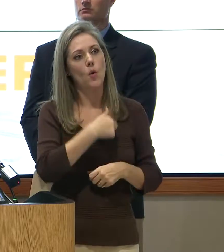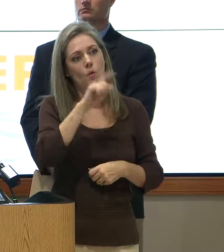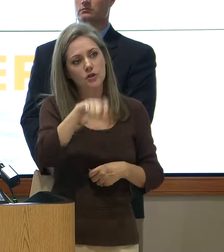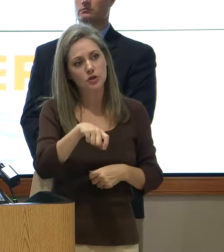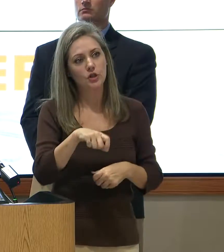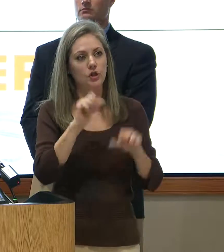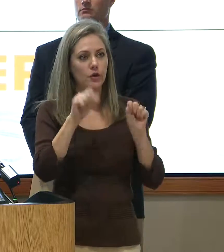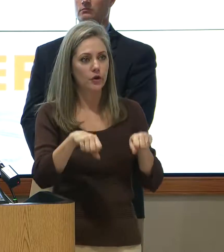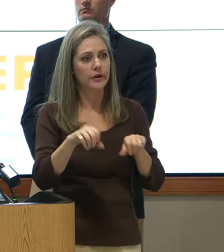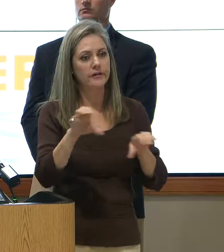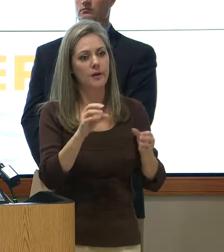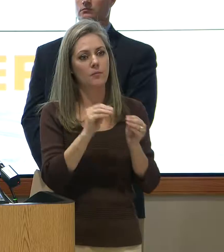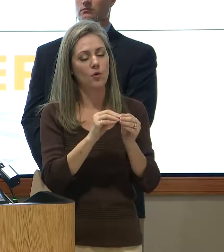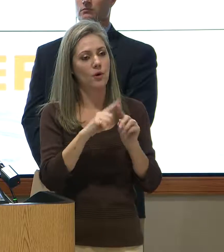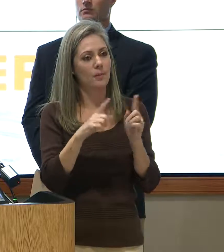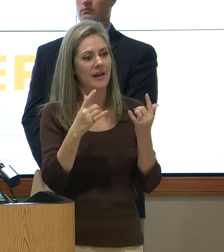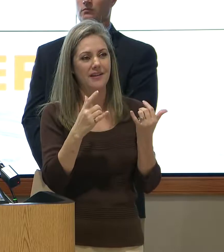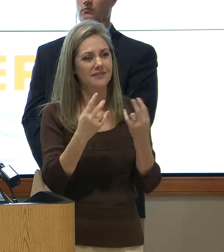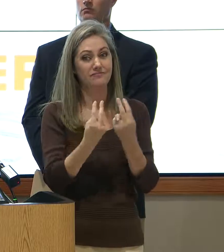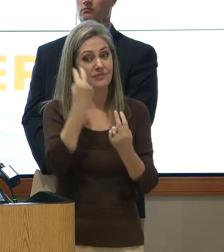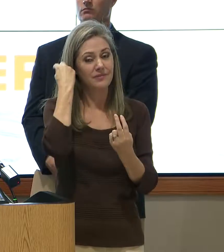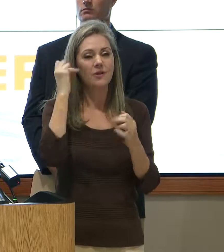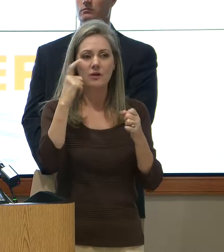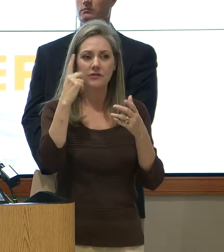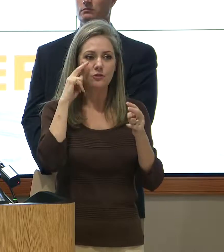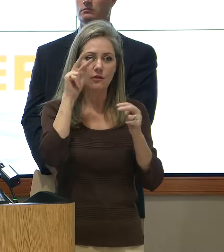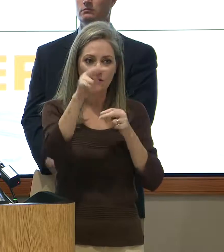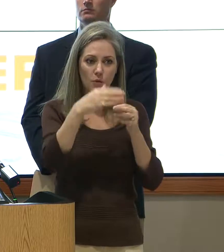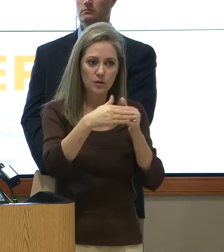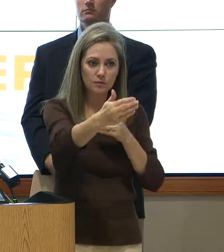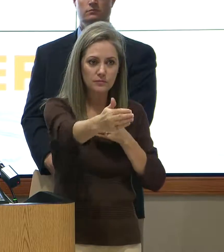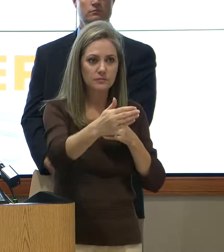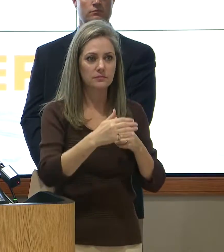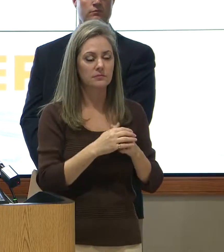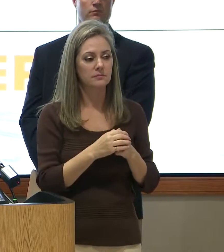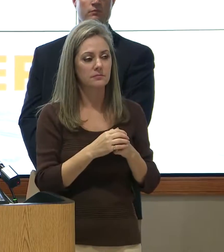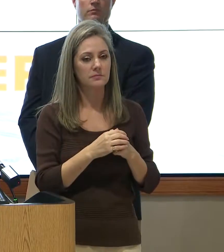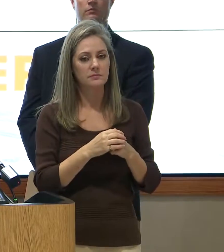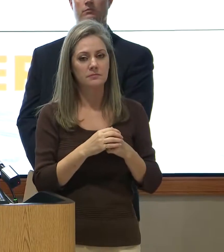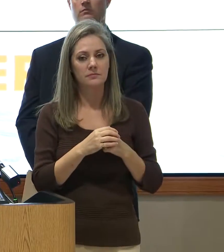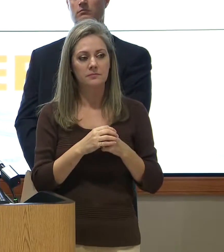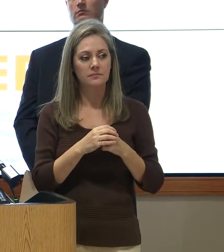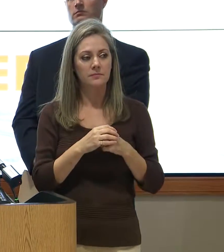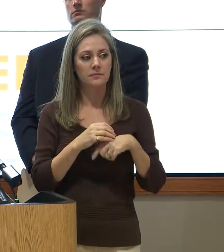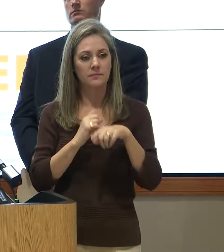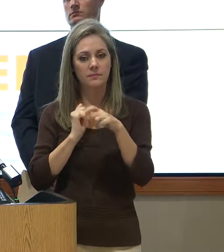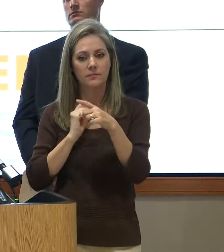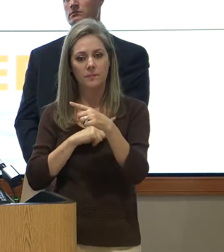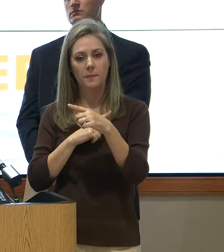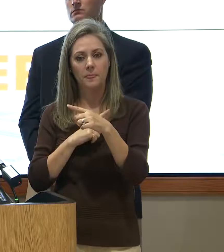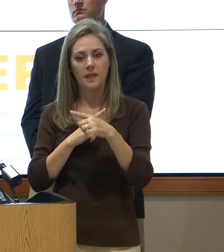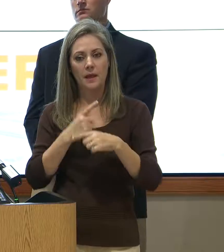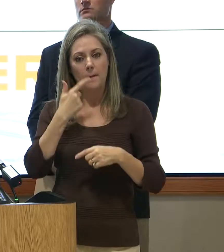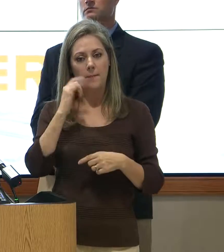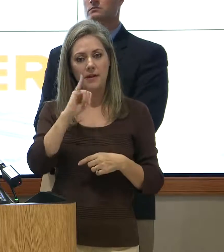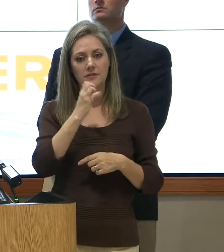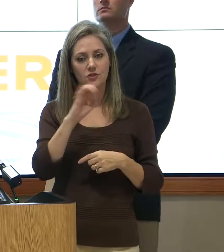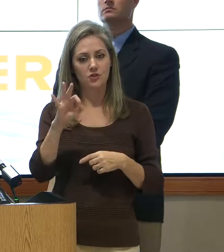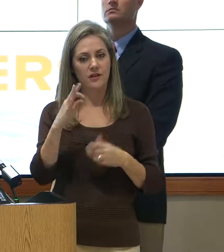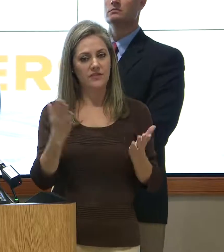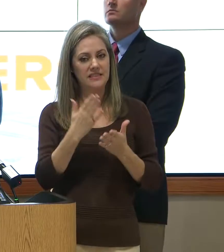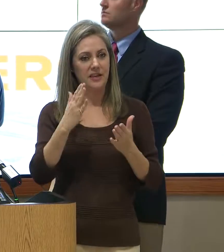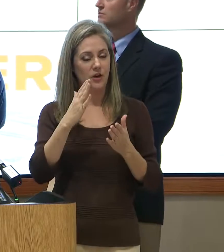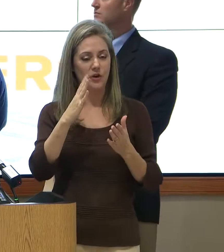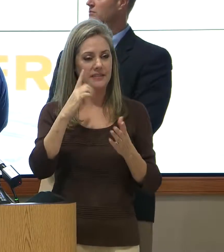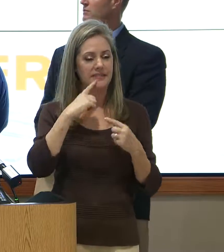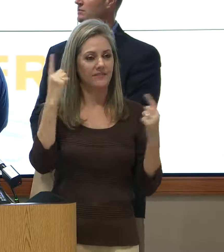more. But at this point, we're trying to move forward. One or two more? I just wanted to get an update since Jeff is here and his famous blue shirt about